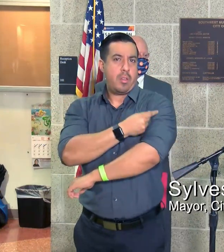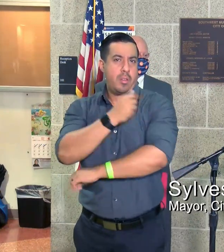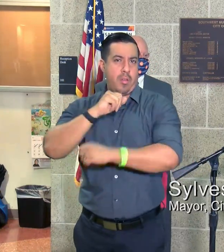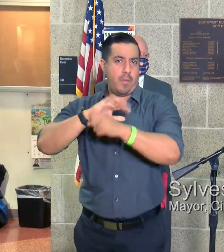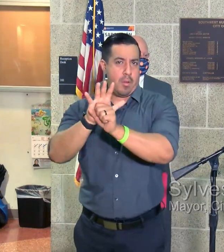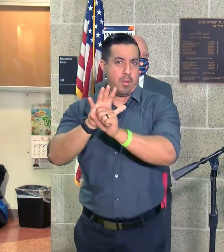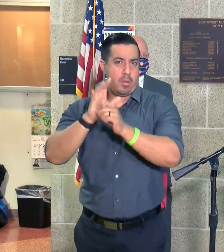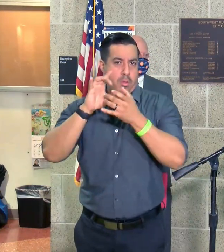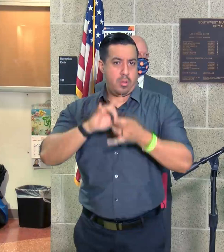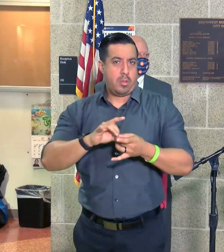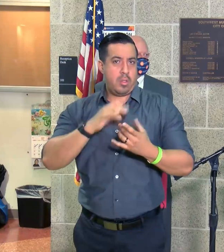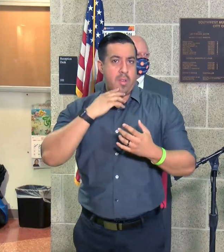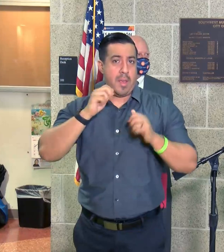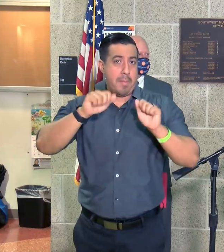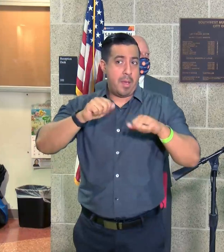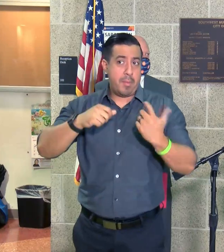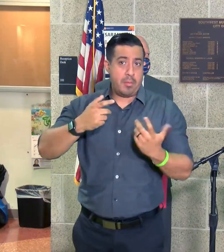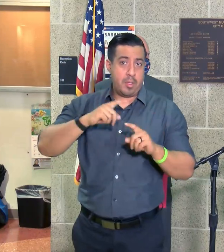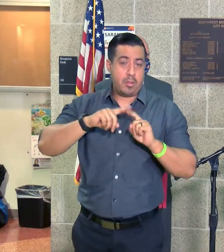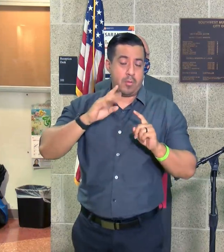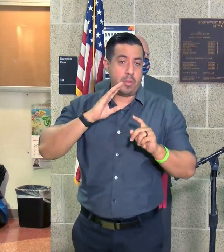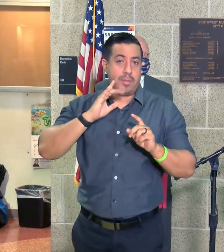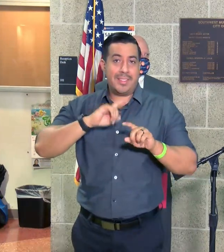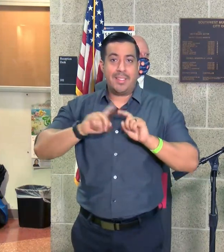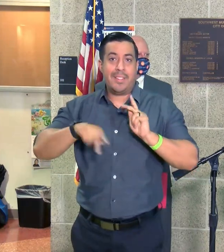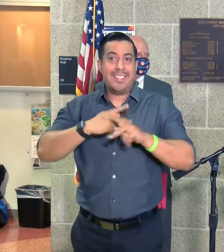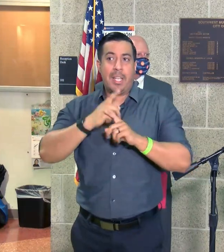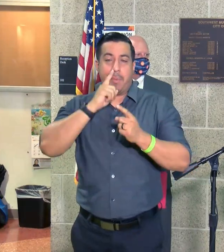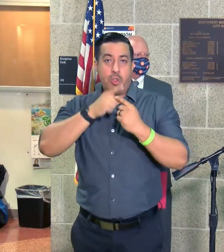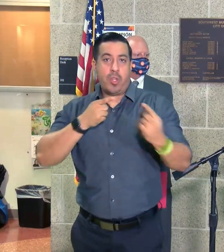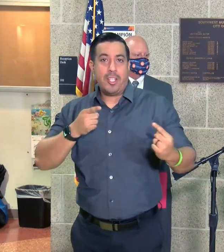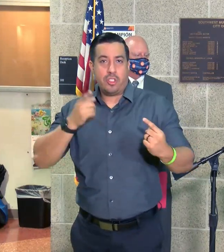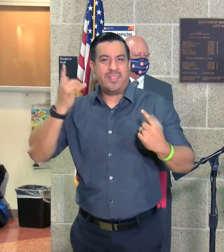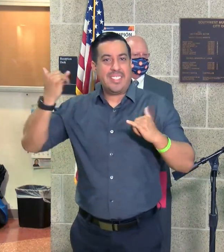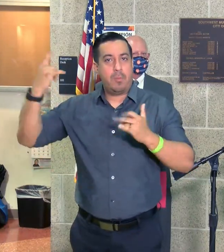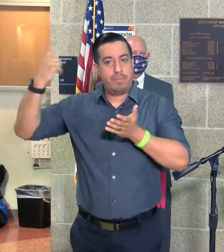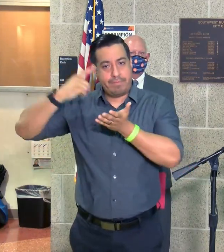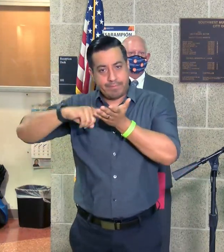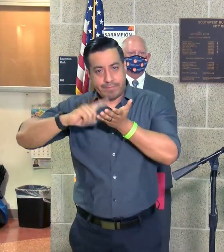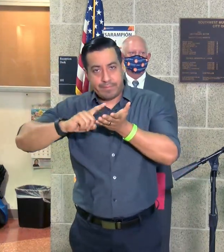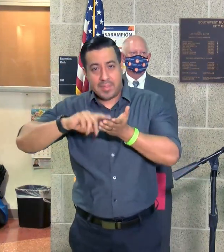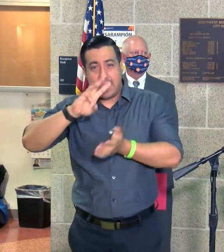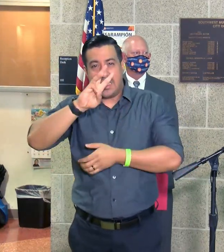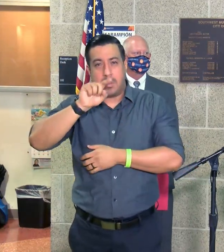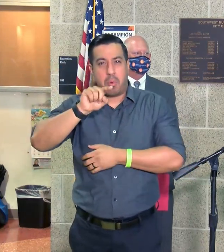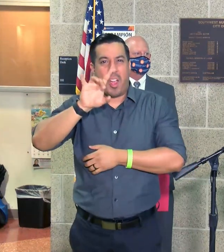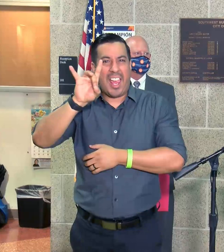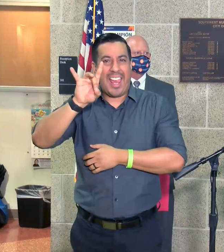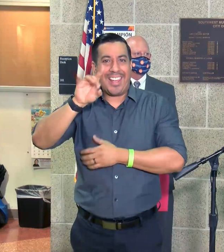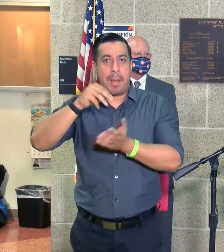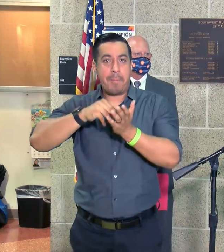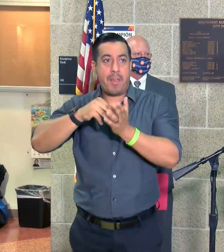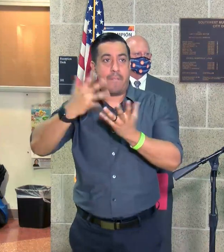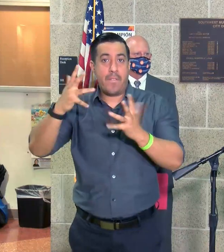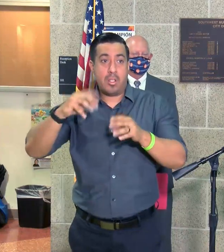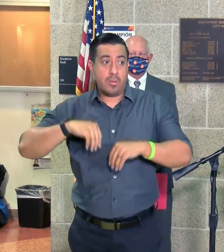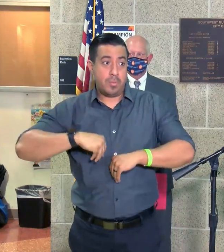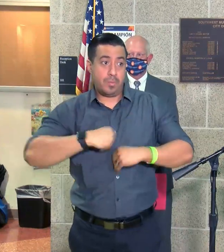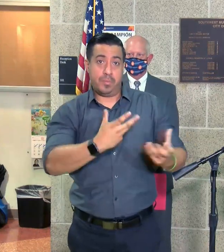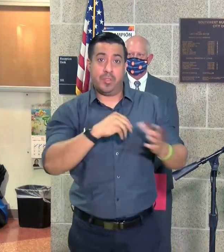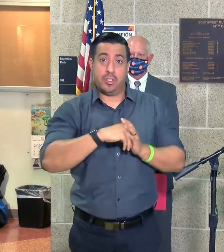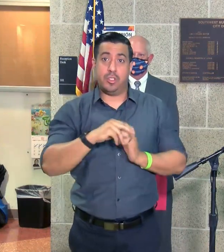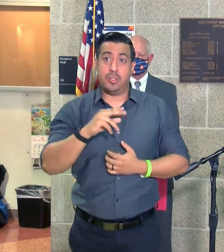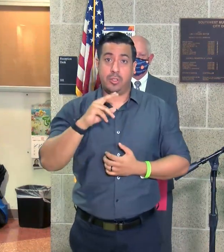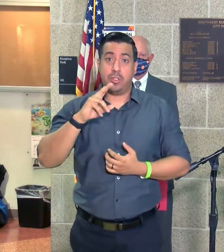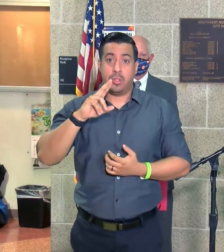as a potential adverse reaction is investigated. Out of the 6.8 million doses already administered in the United